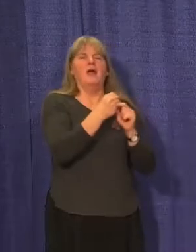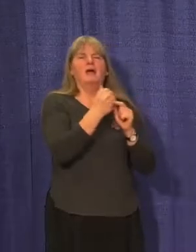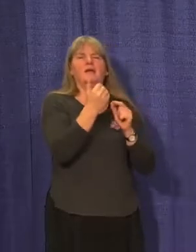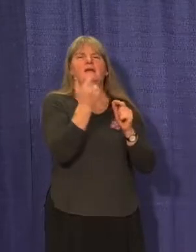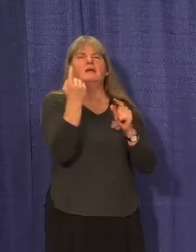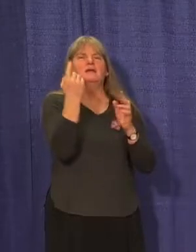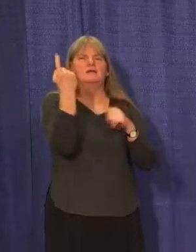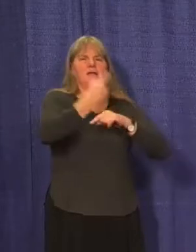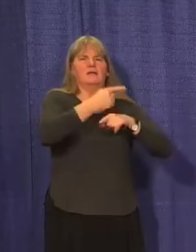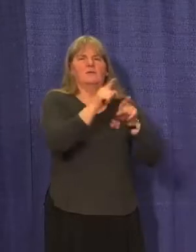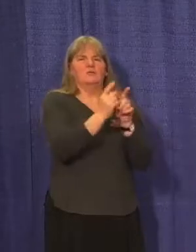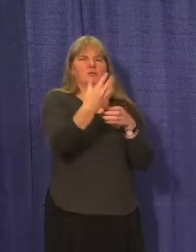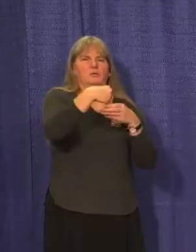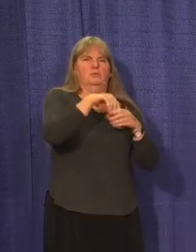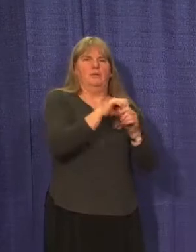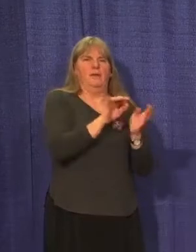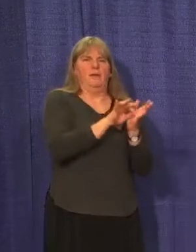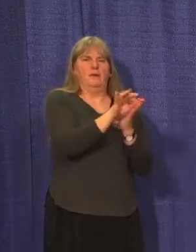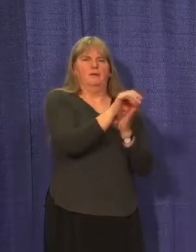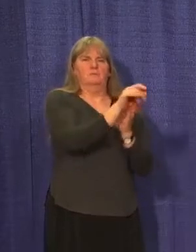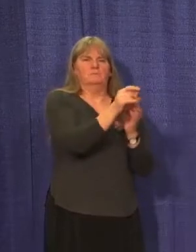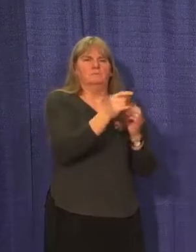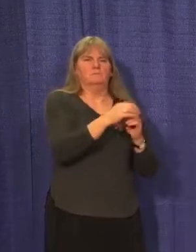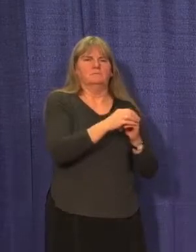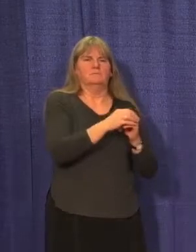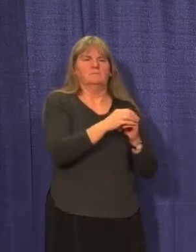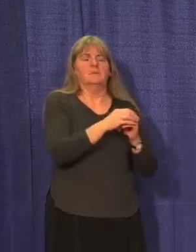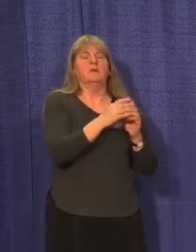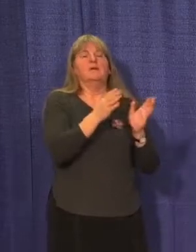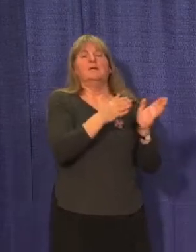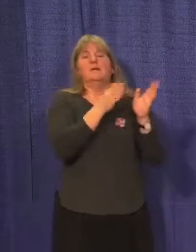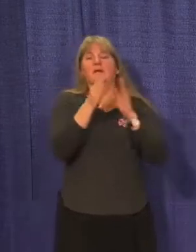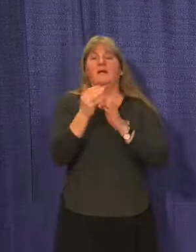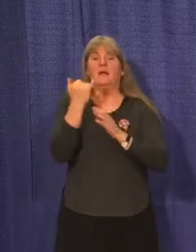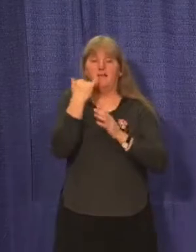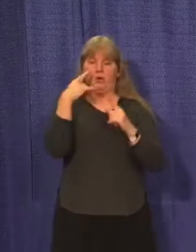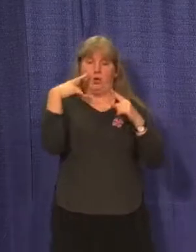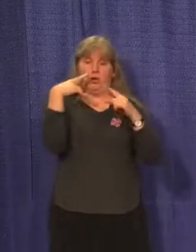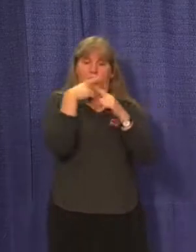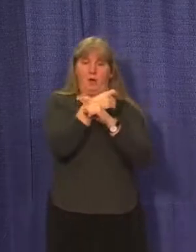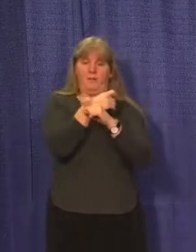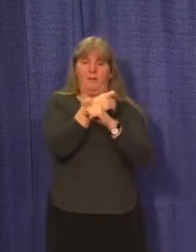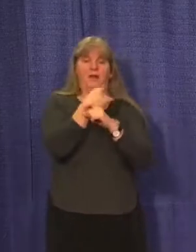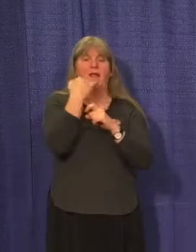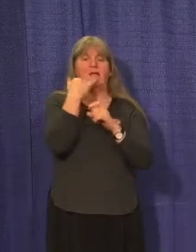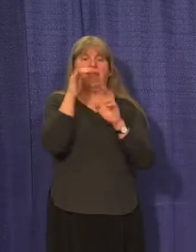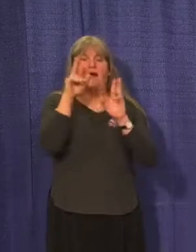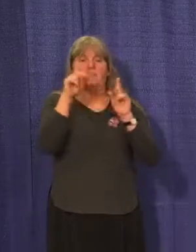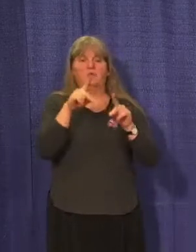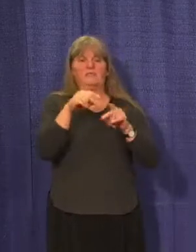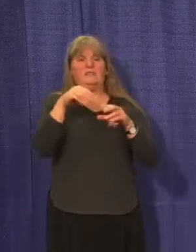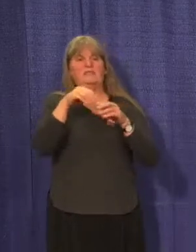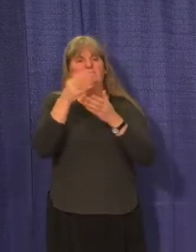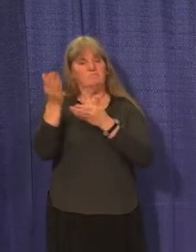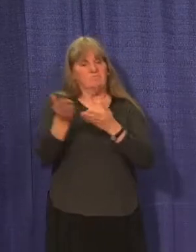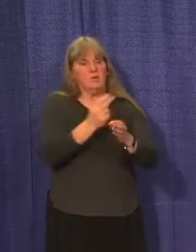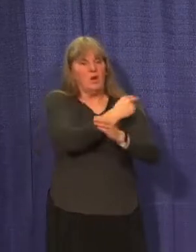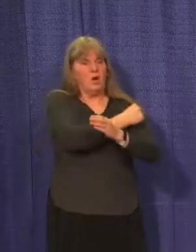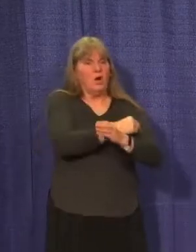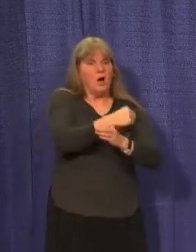apply to recovery. Now, it gets more complicated if you have someone who is hospitalized, someone who has